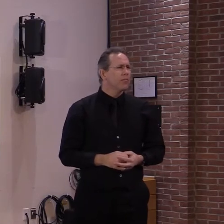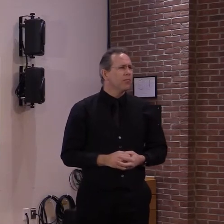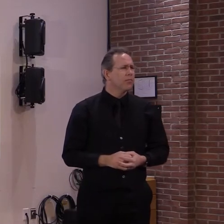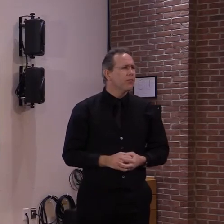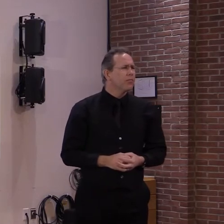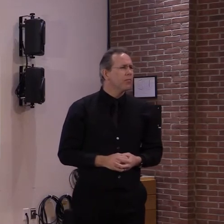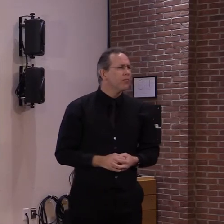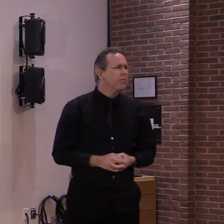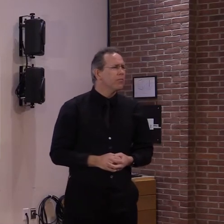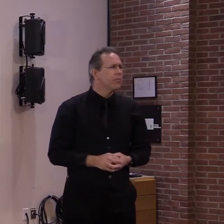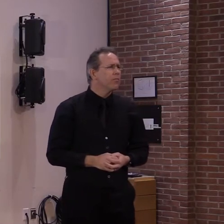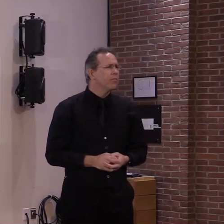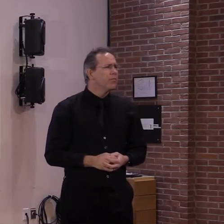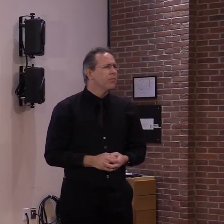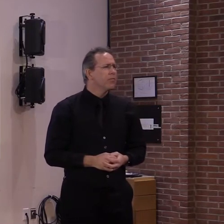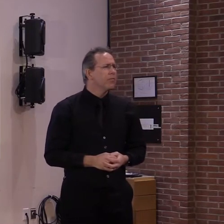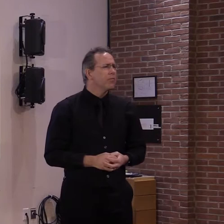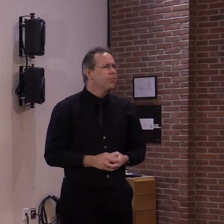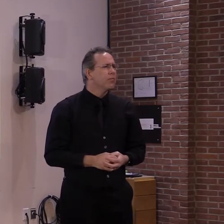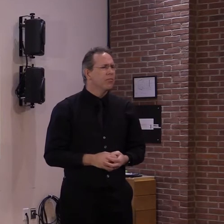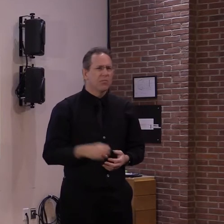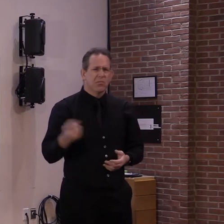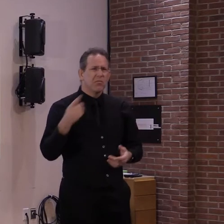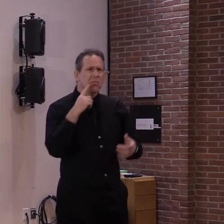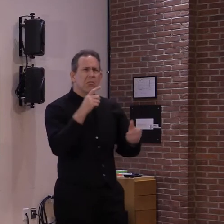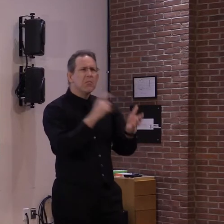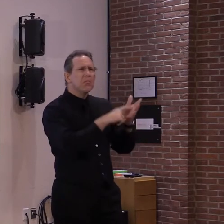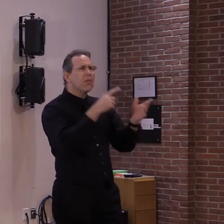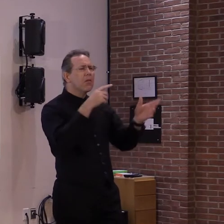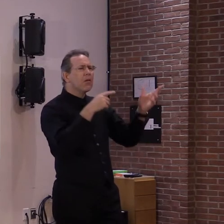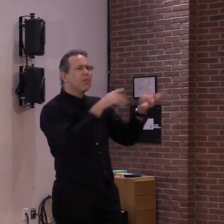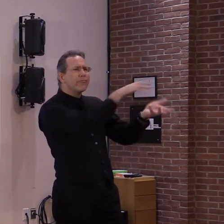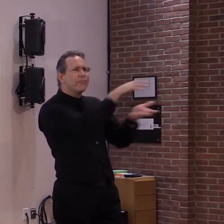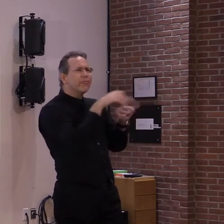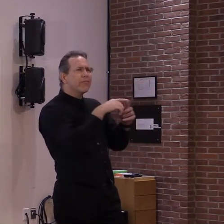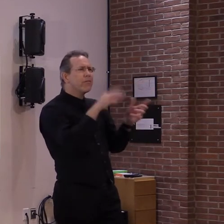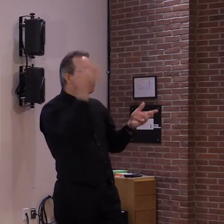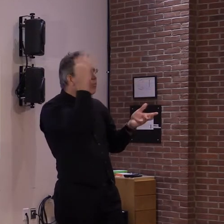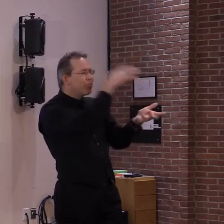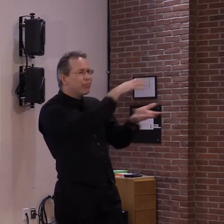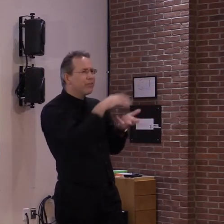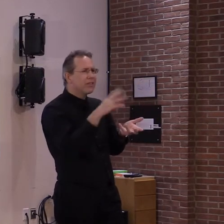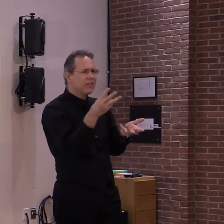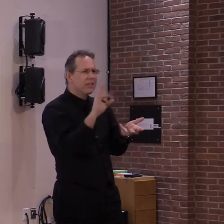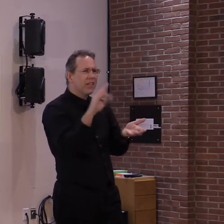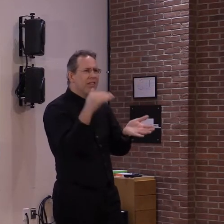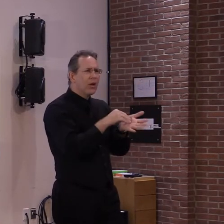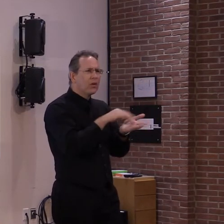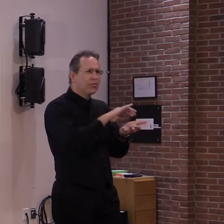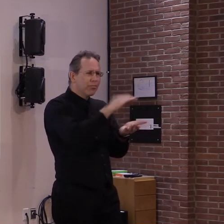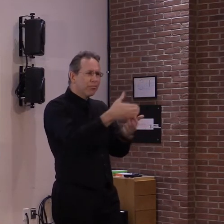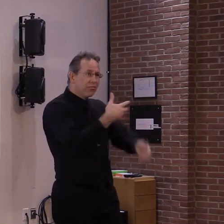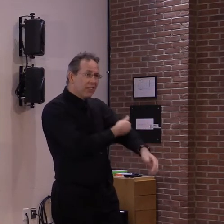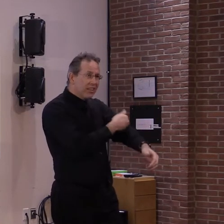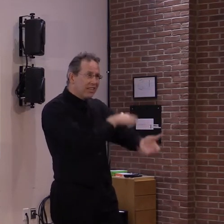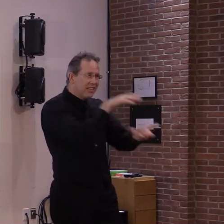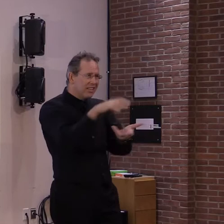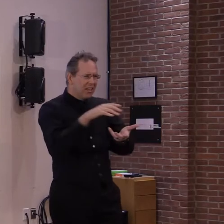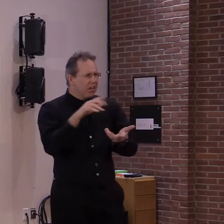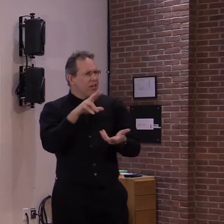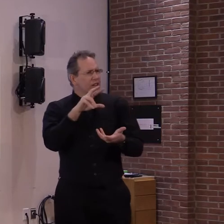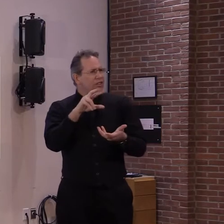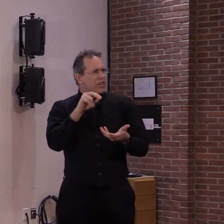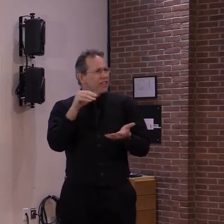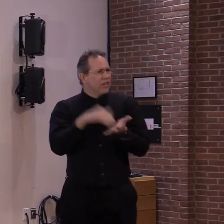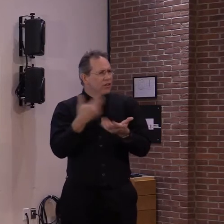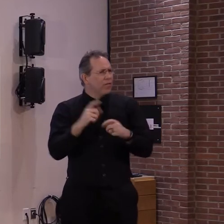So that's about 50 percent. I guess my first question is the CDC says that we are reporting or that we've administered